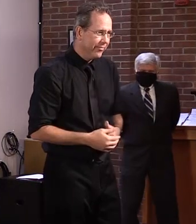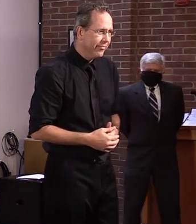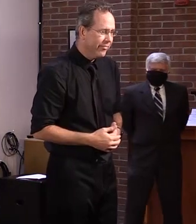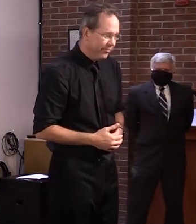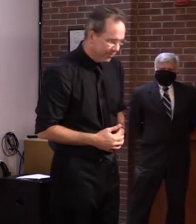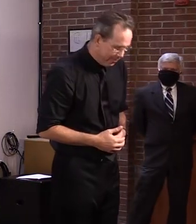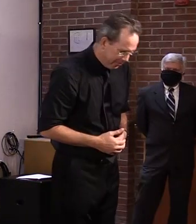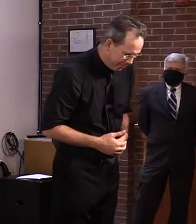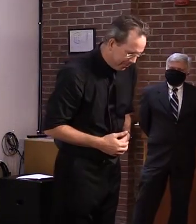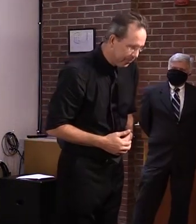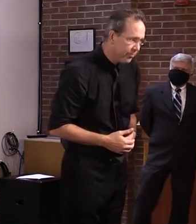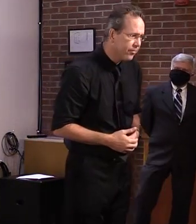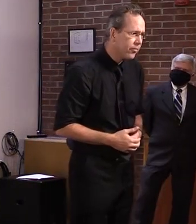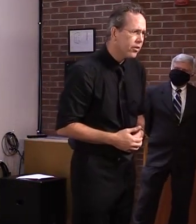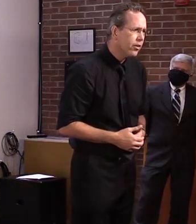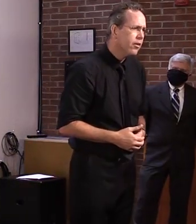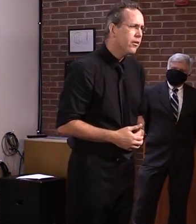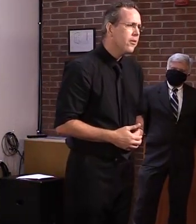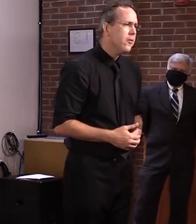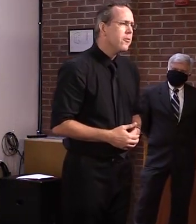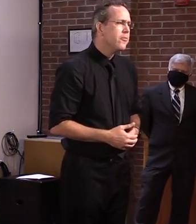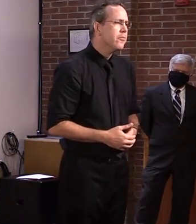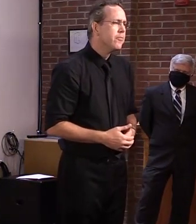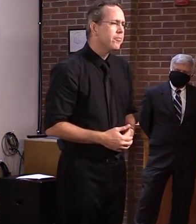Good morning. Thanks, Rebecca. Um,